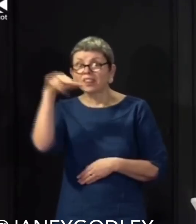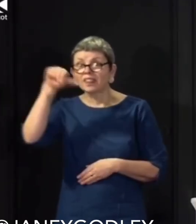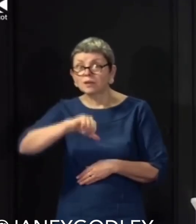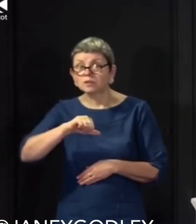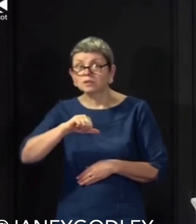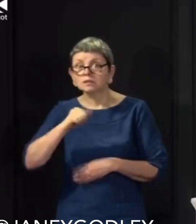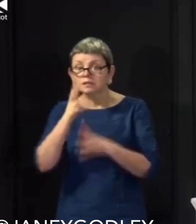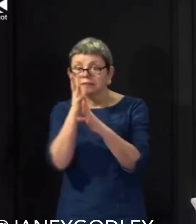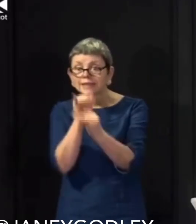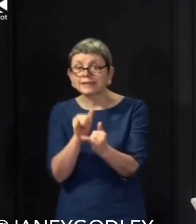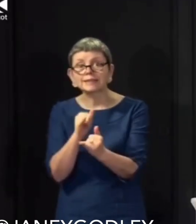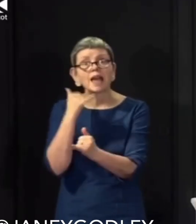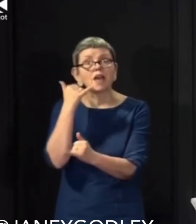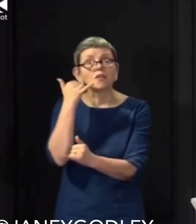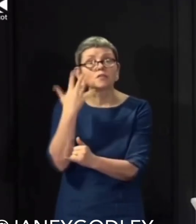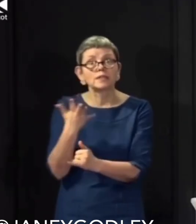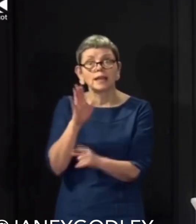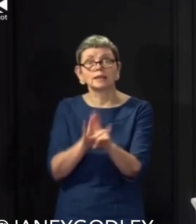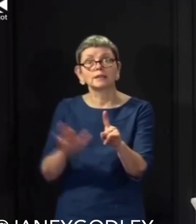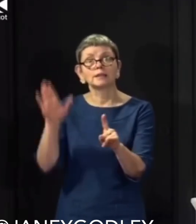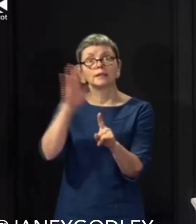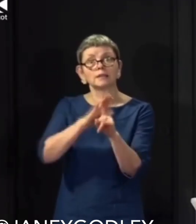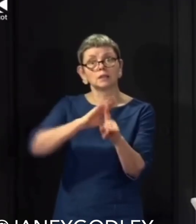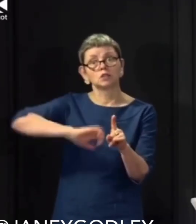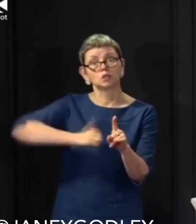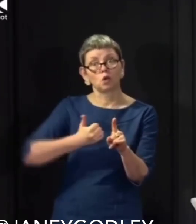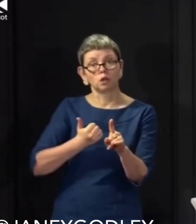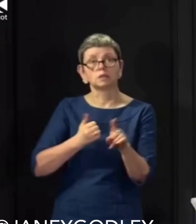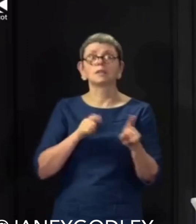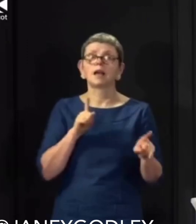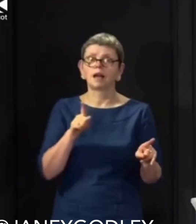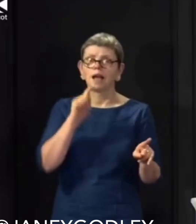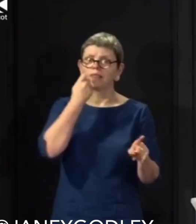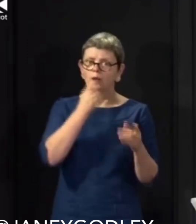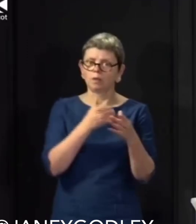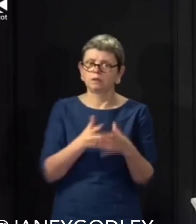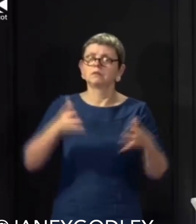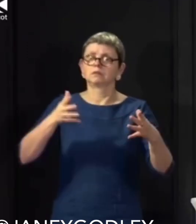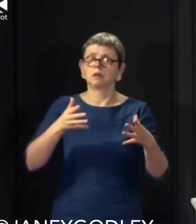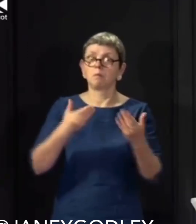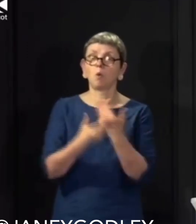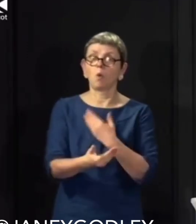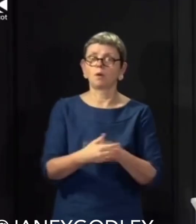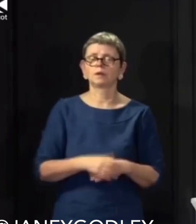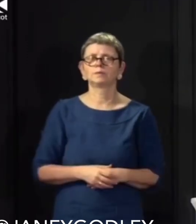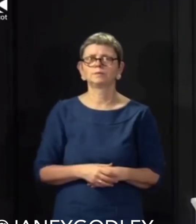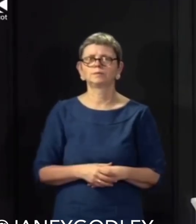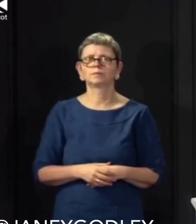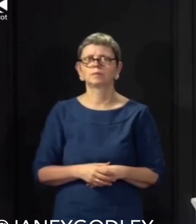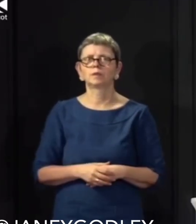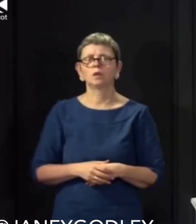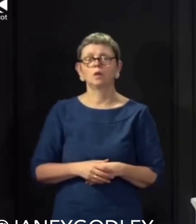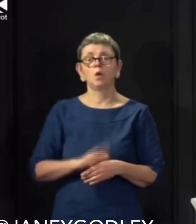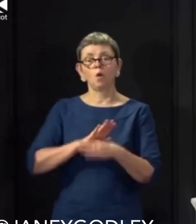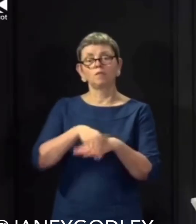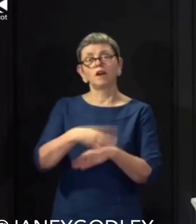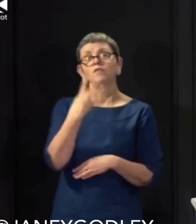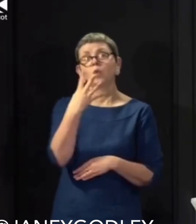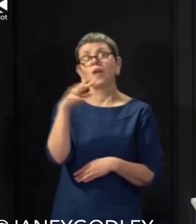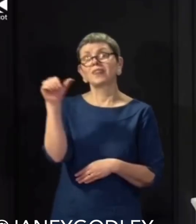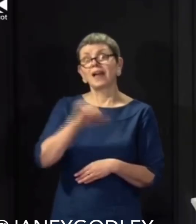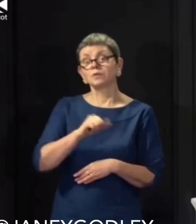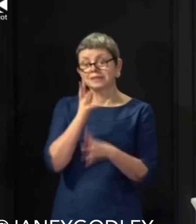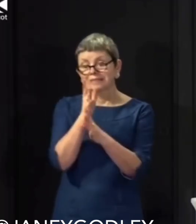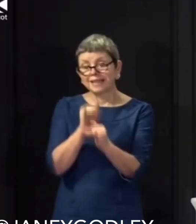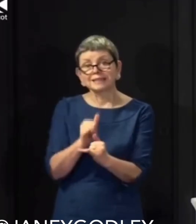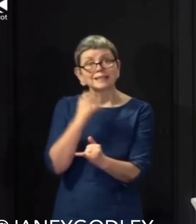for me to get my legs shaved, because honest to God, I've got my winter pelt on here and everybody else is looking forward to having